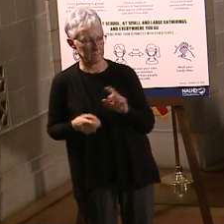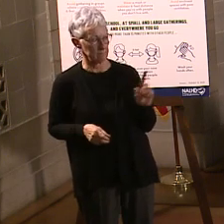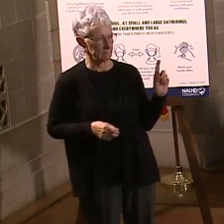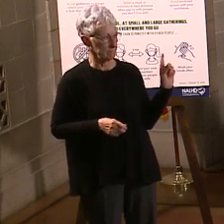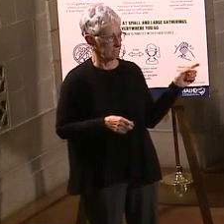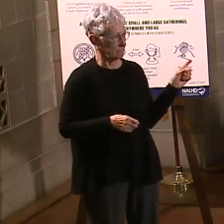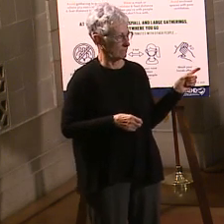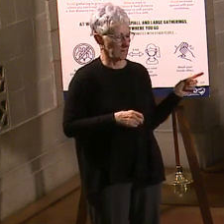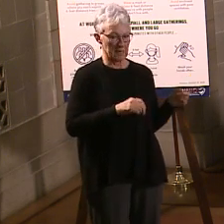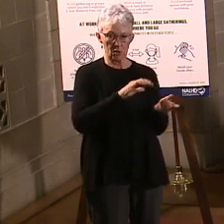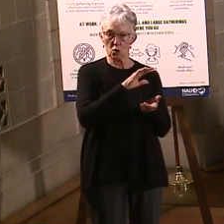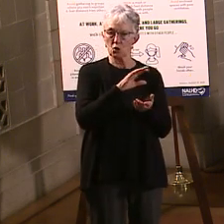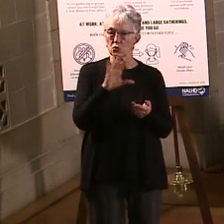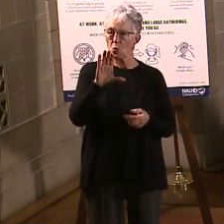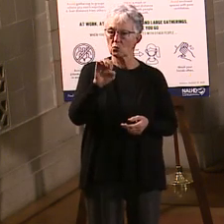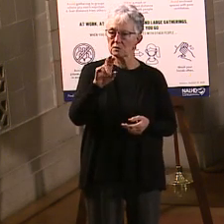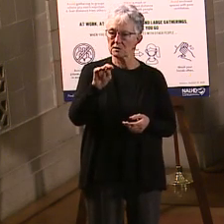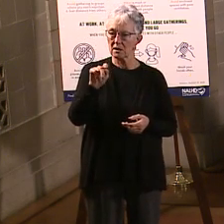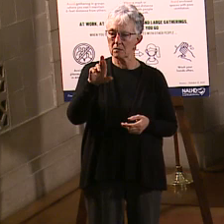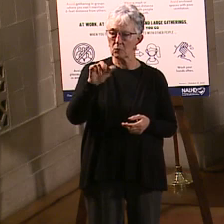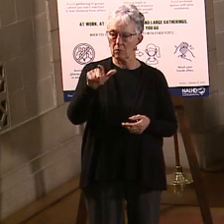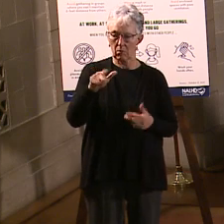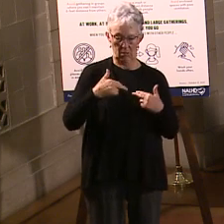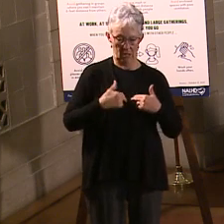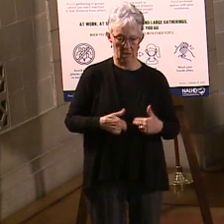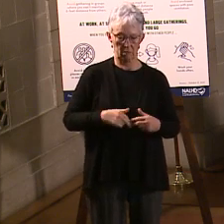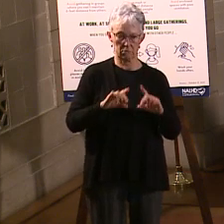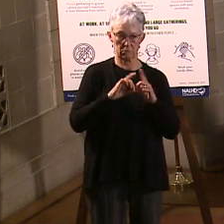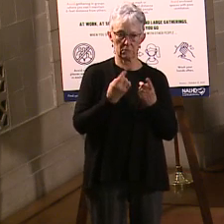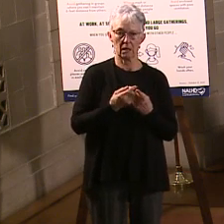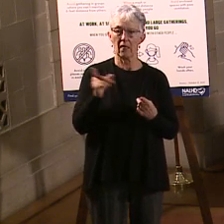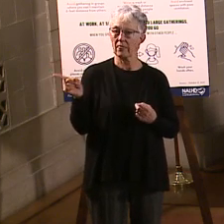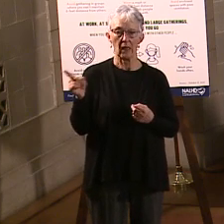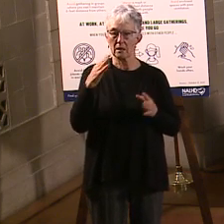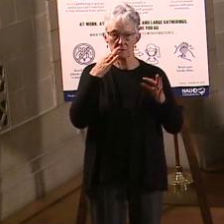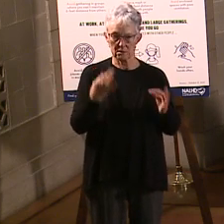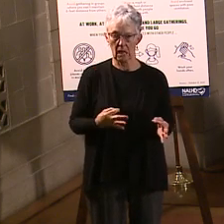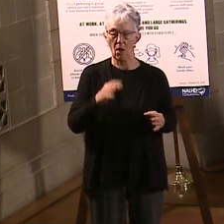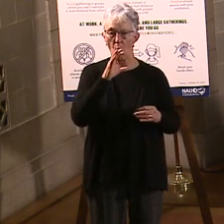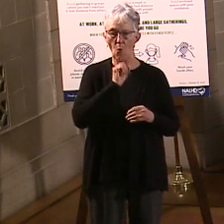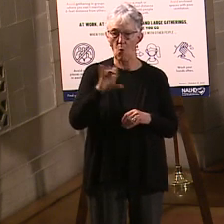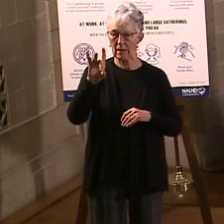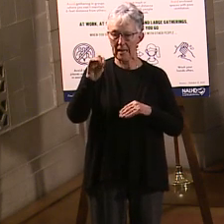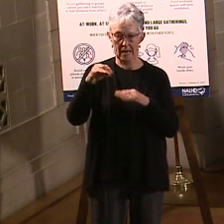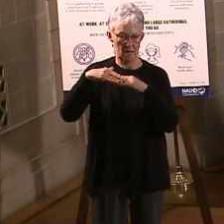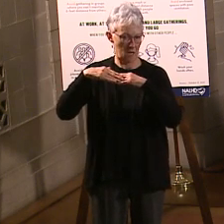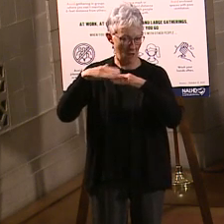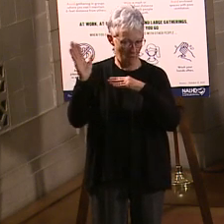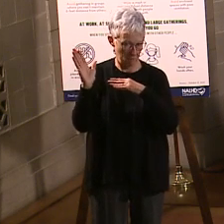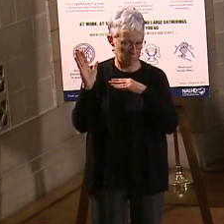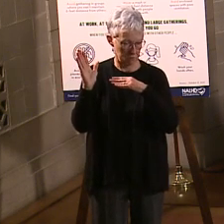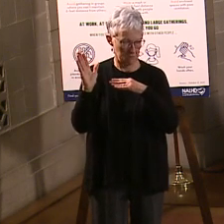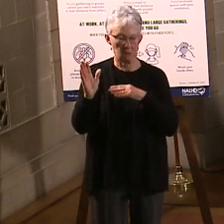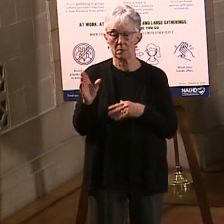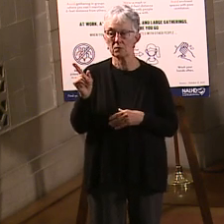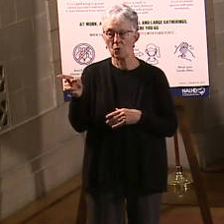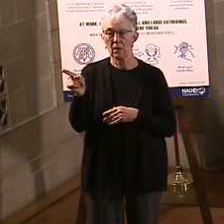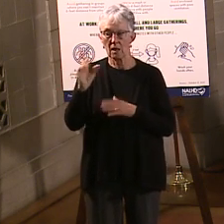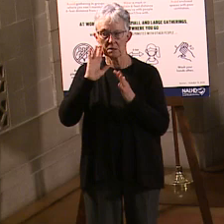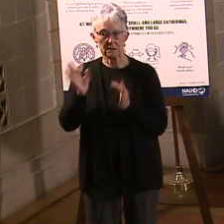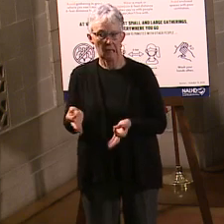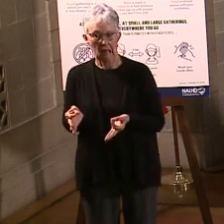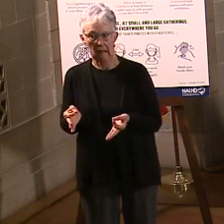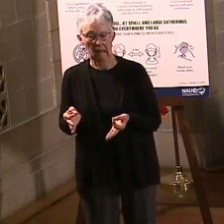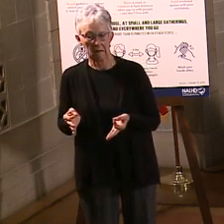80 years and older. So, I think you're seeing, and again, it's up to the discretion of the local health director, them really starting with the older population, even though we said